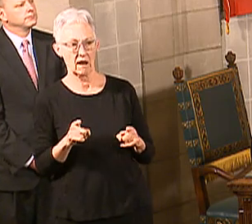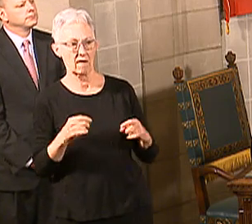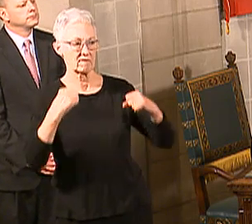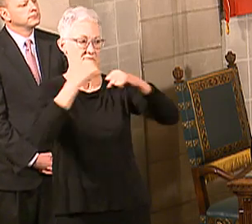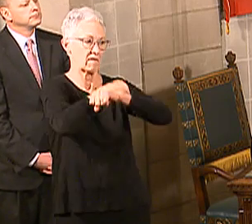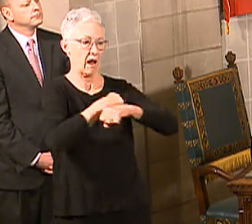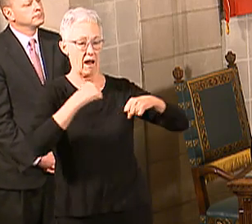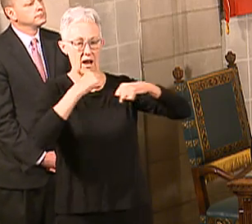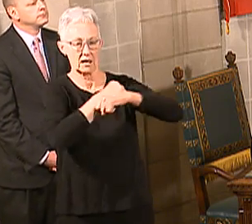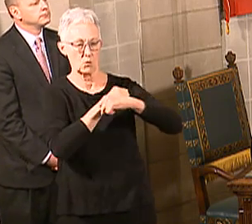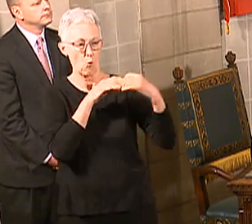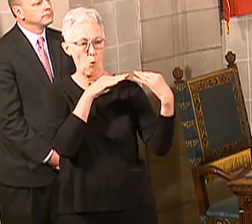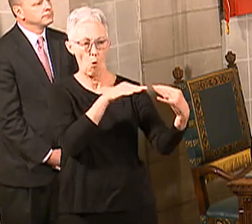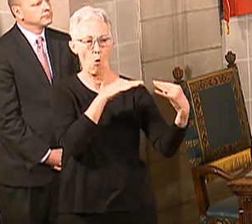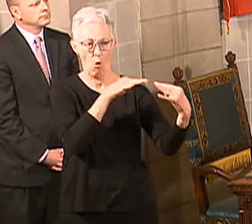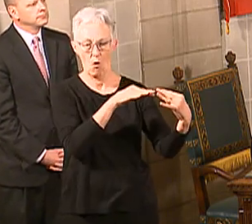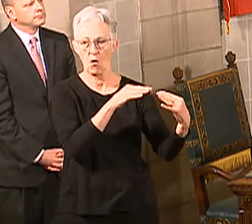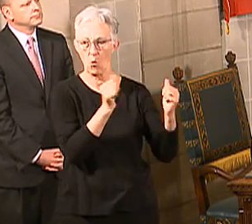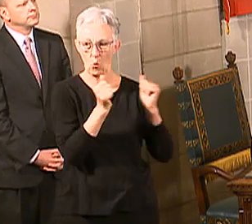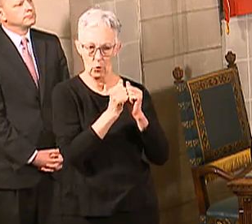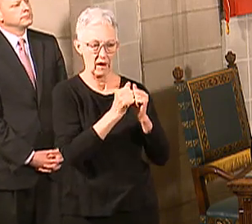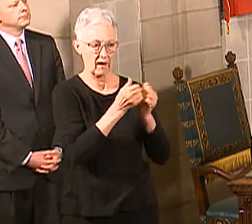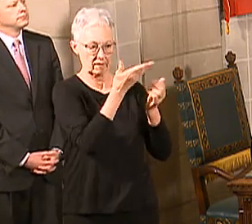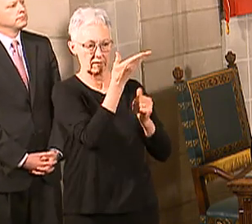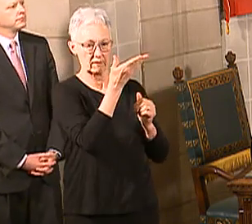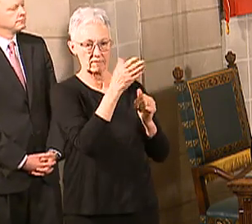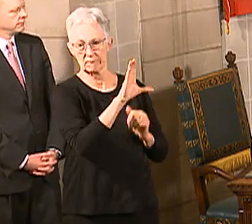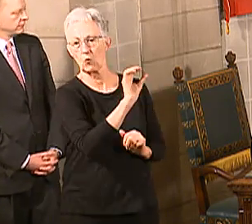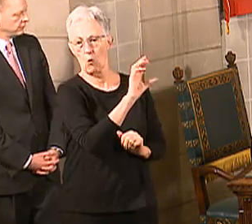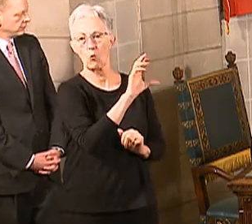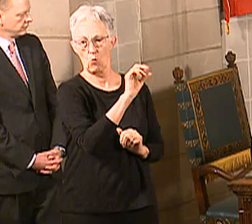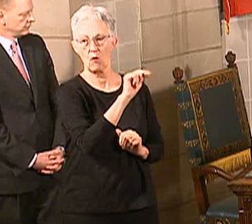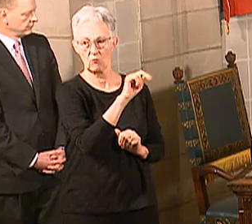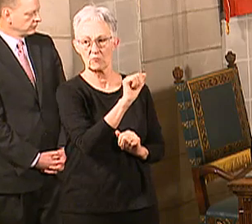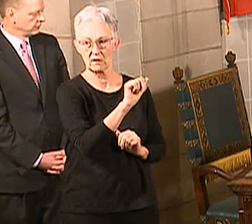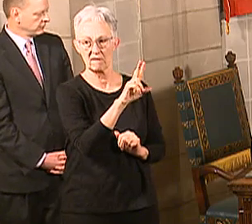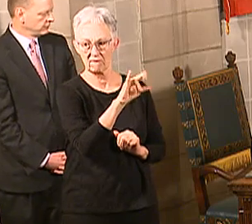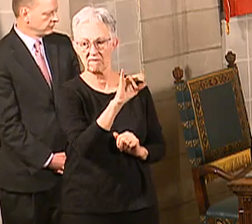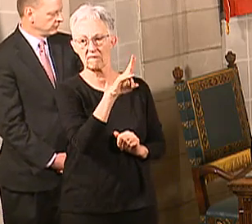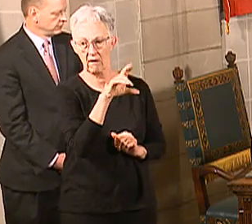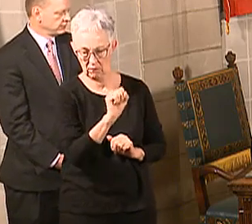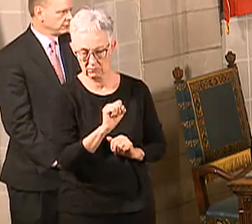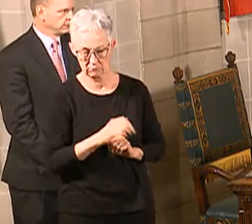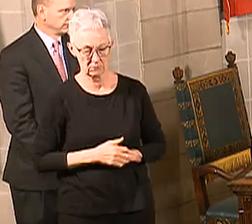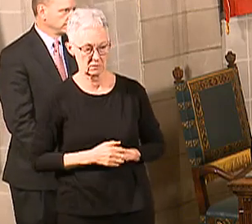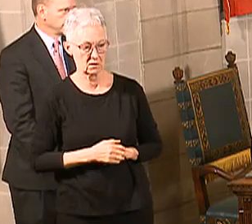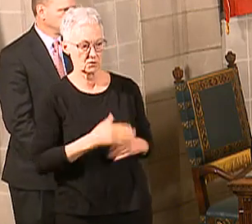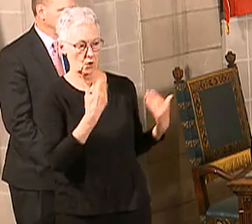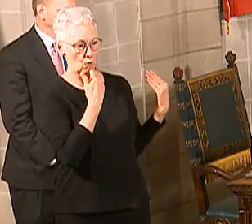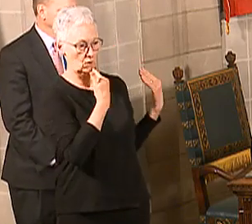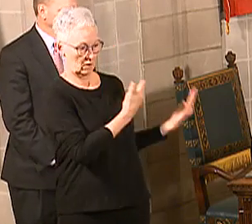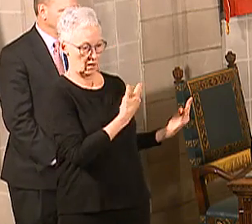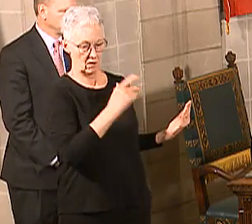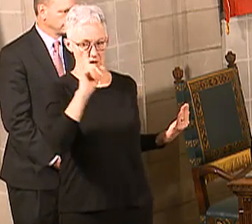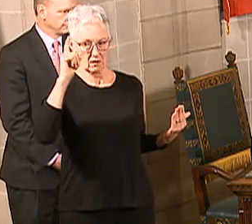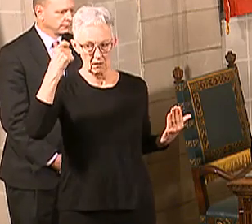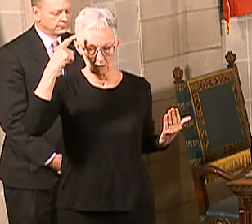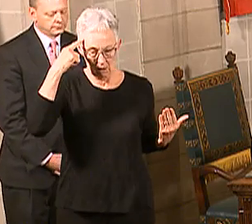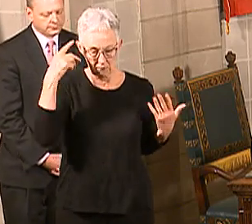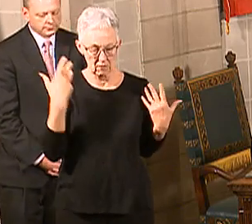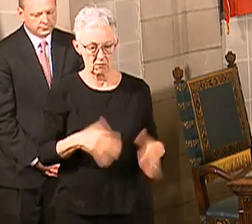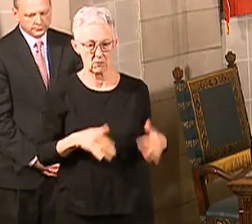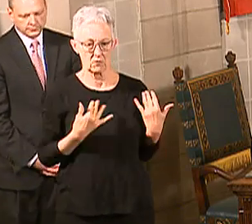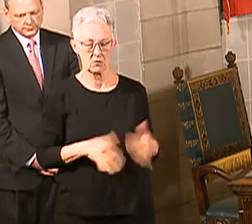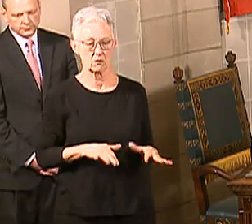purpose. I just want to start out by telling Governor Ricketts thank you so much for your efforts, for your team's efforts.